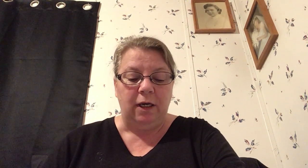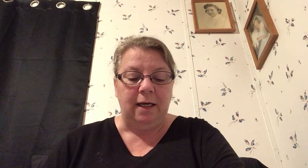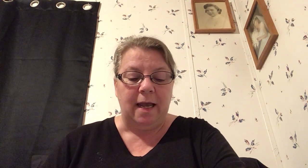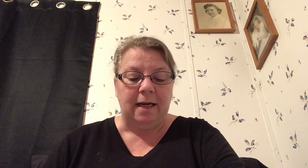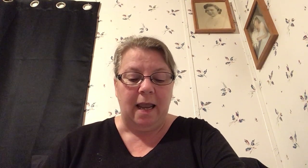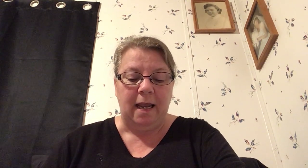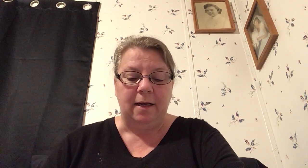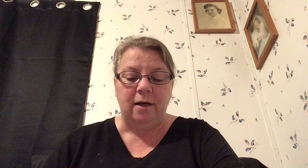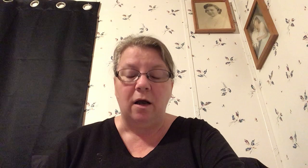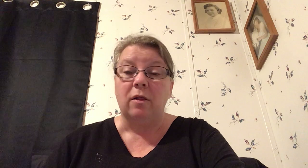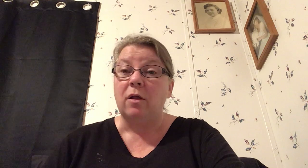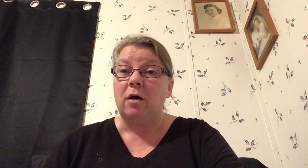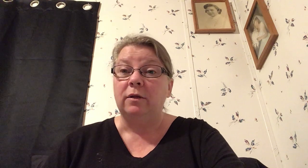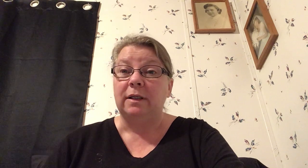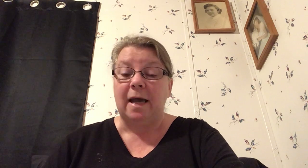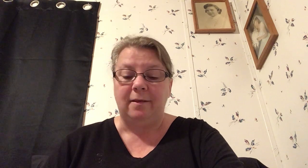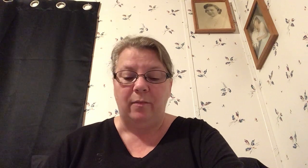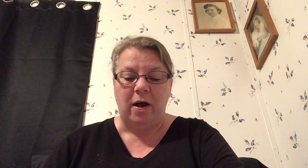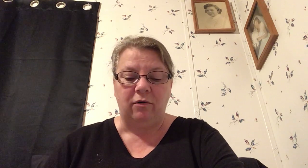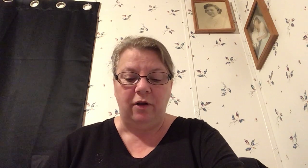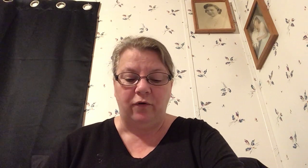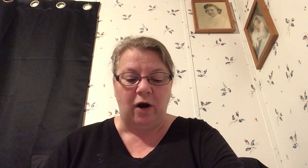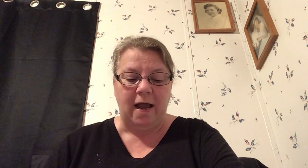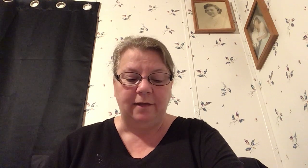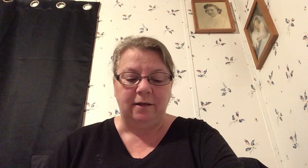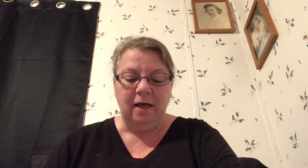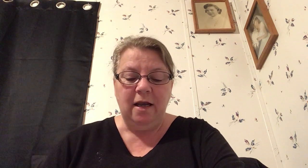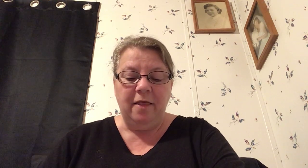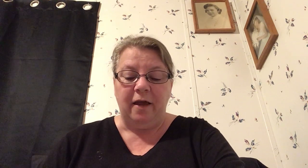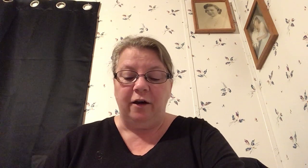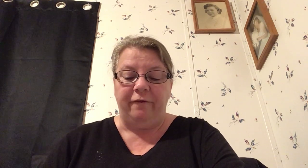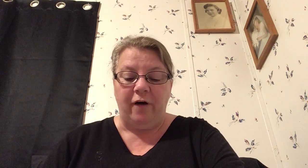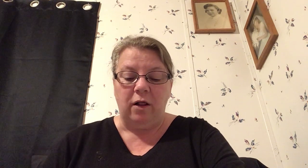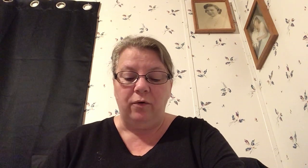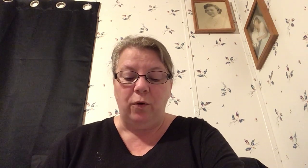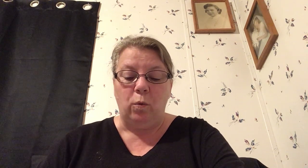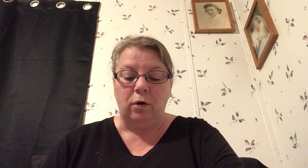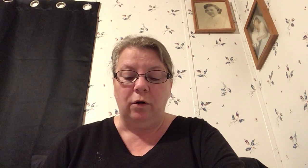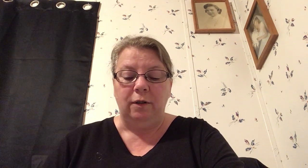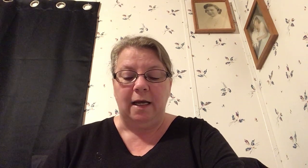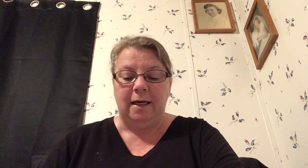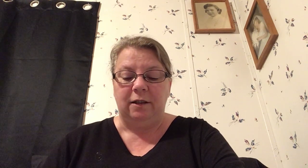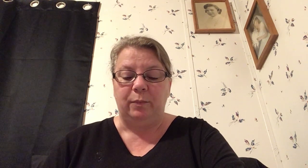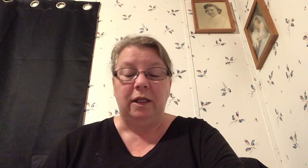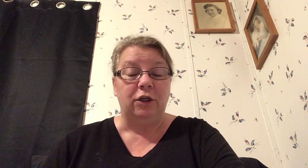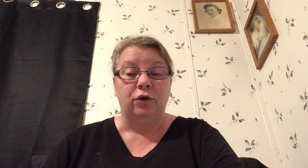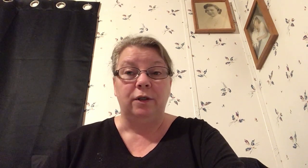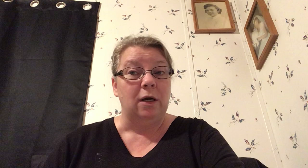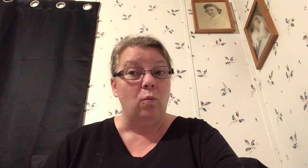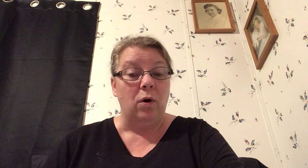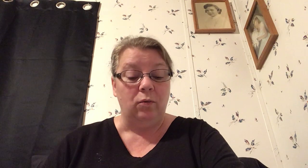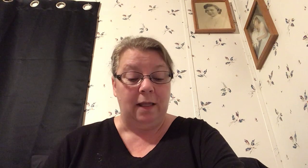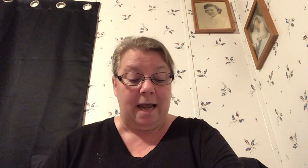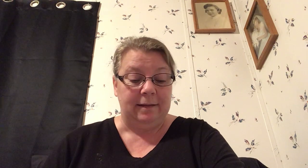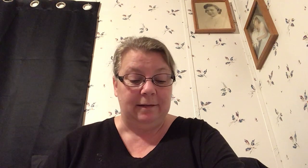and hated alongside the body of Christ than to follow the world and its pleasures that won't last